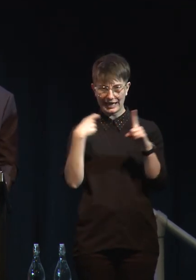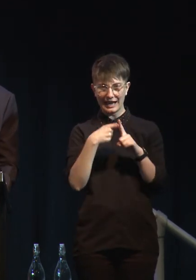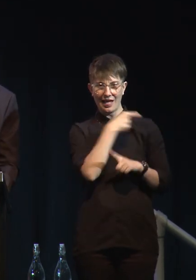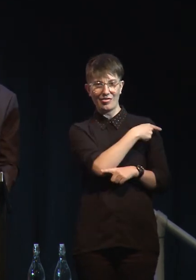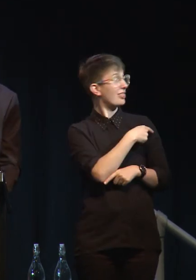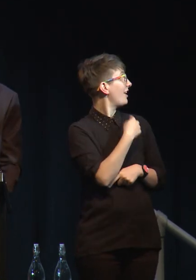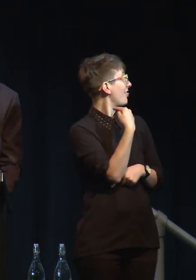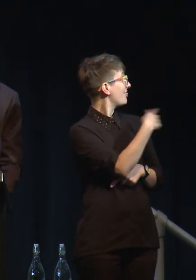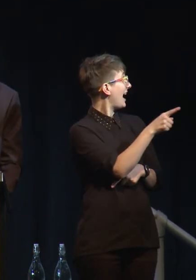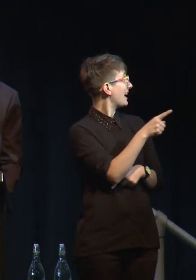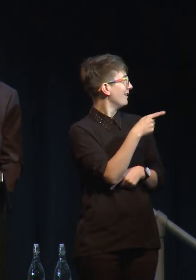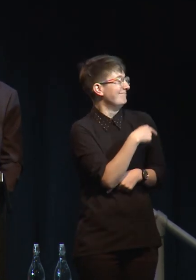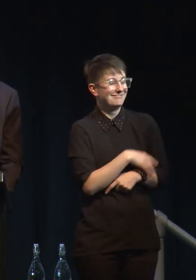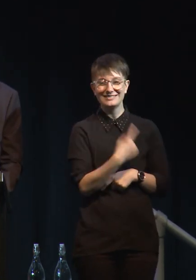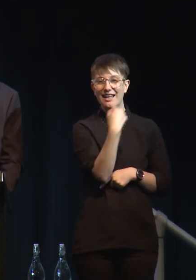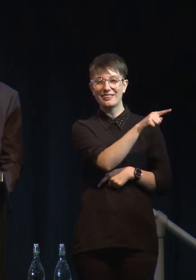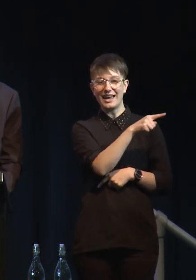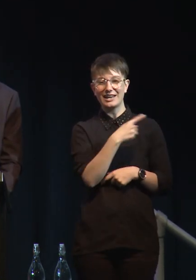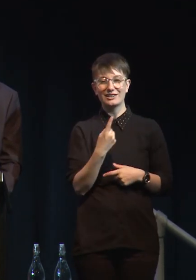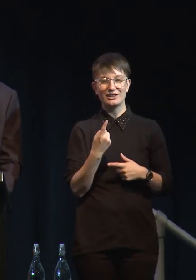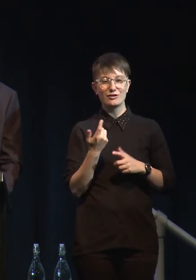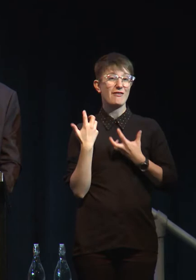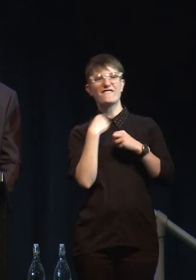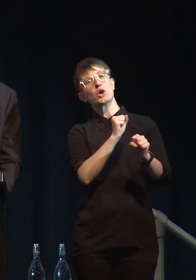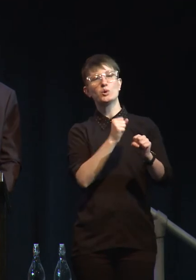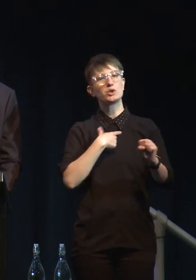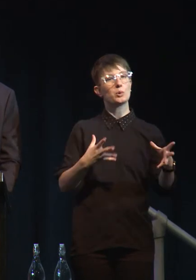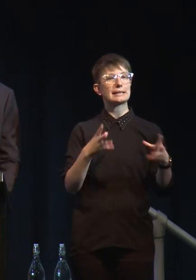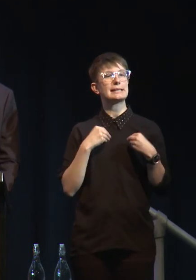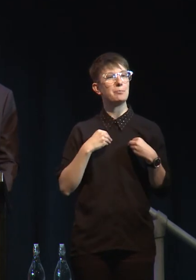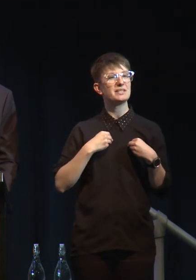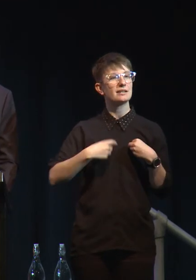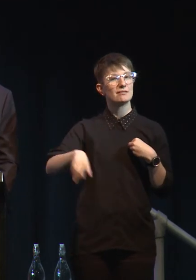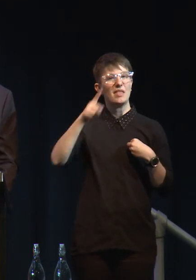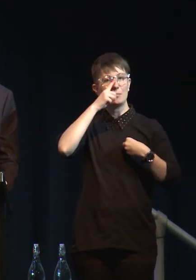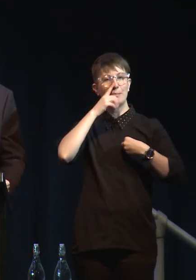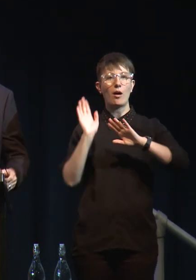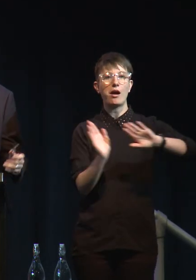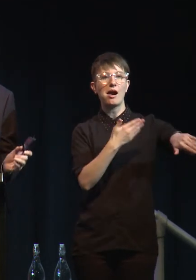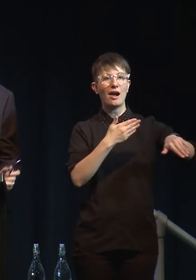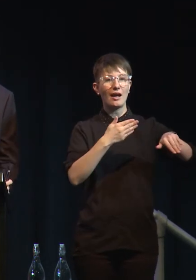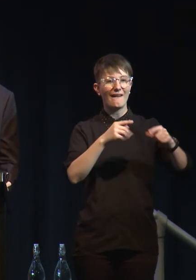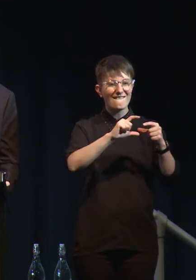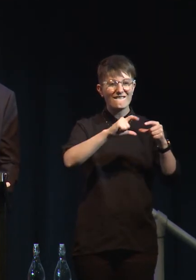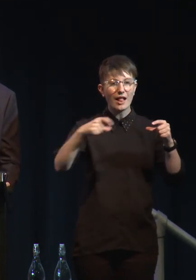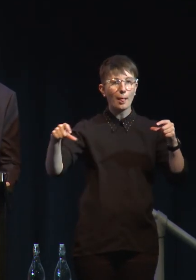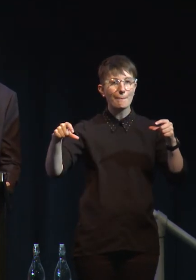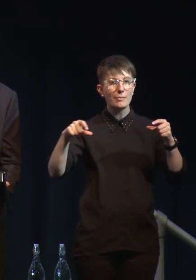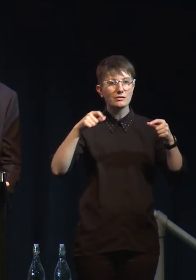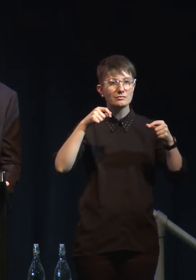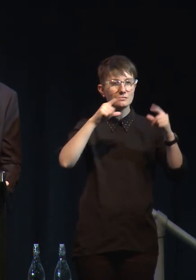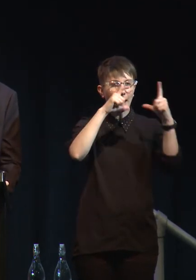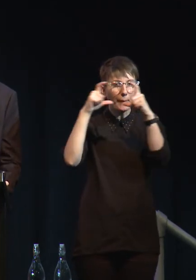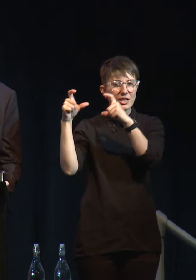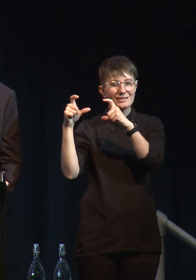change away from film, and here we are 20 years later with all movies being made digitally, all television being made digitally. Kodak